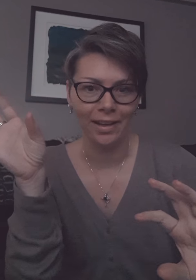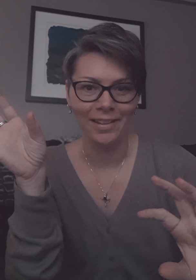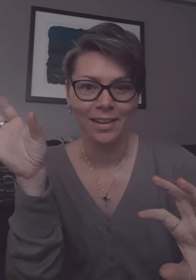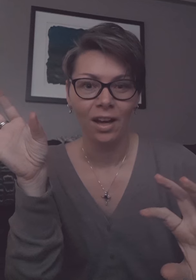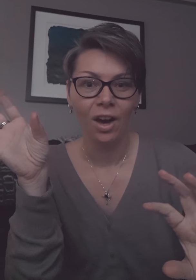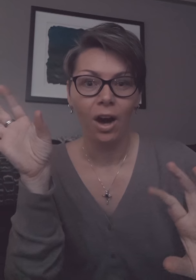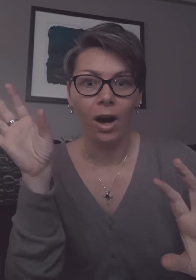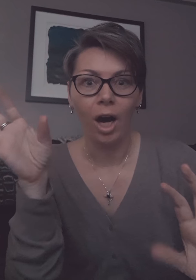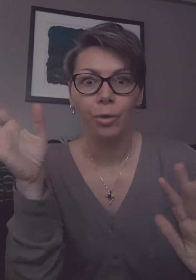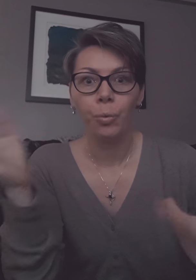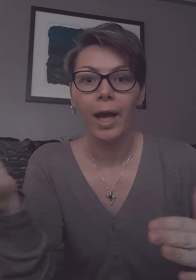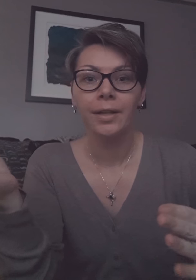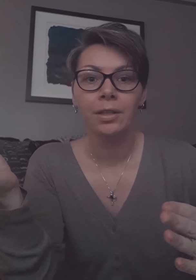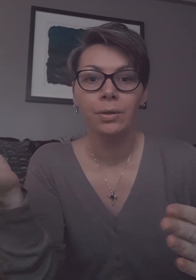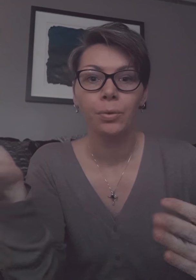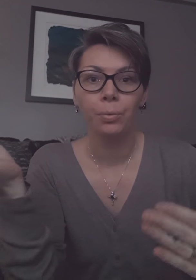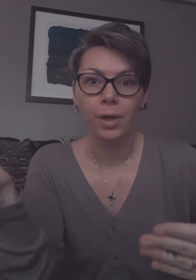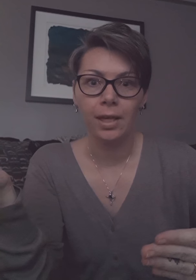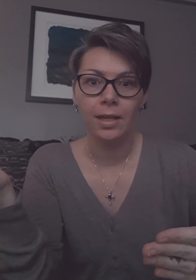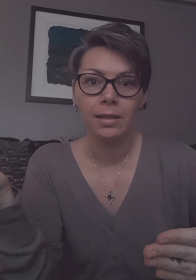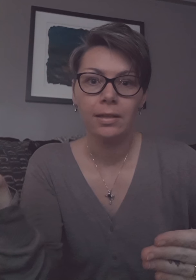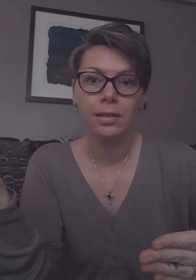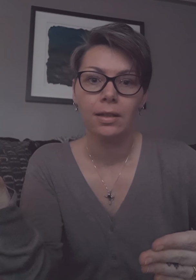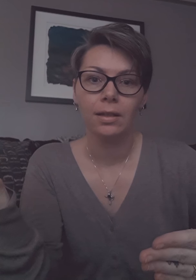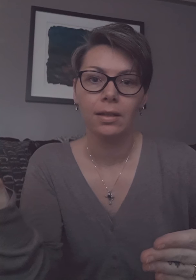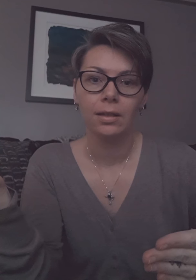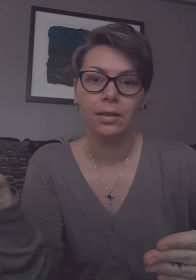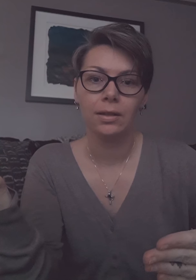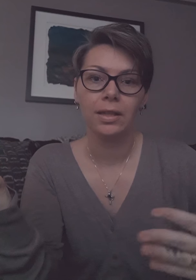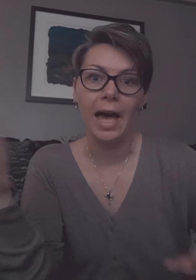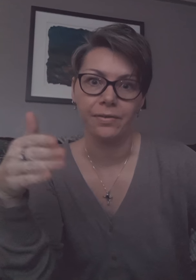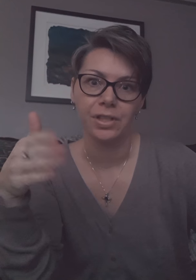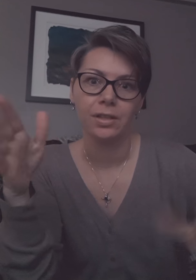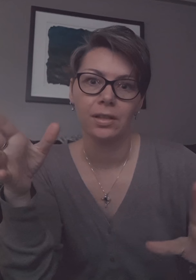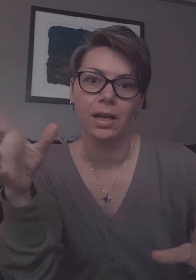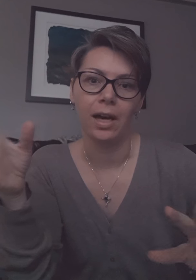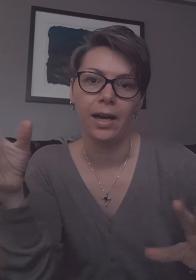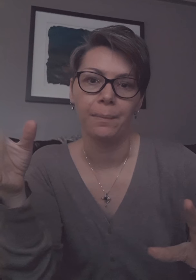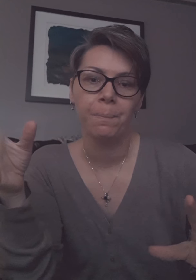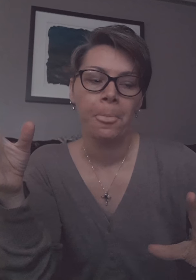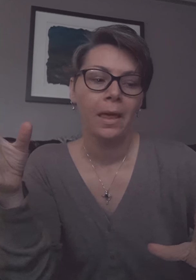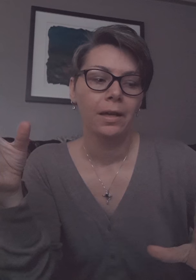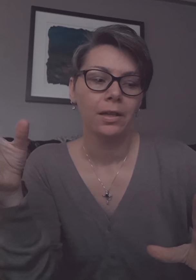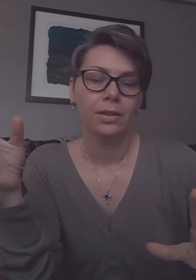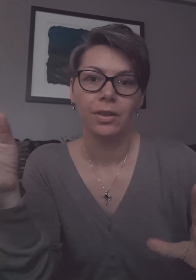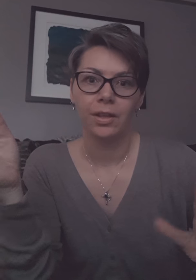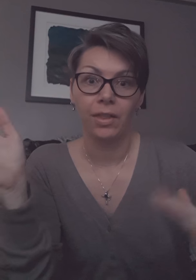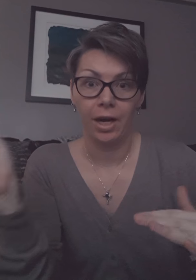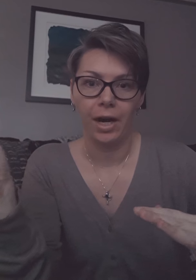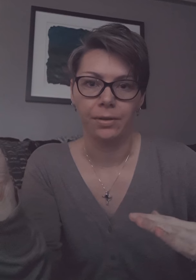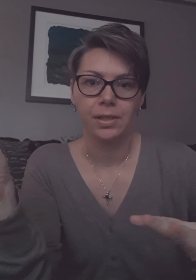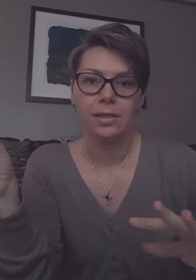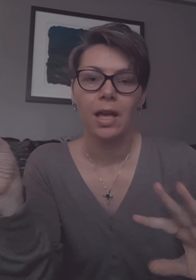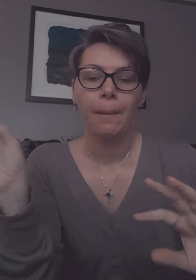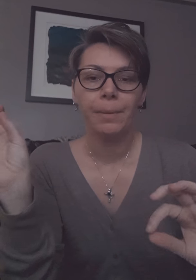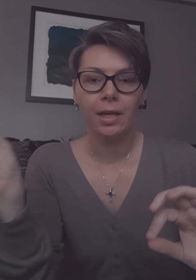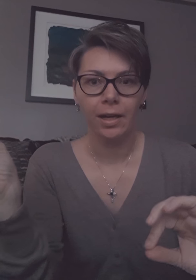on when we left um the their house because